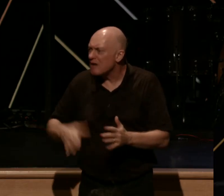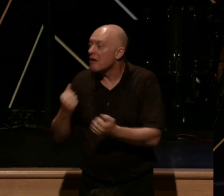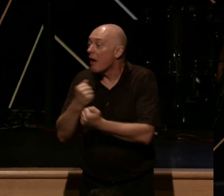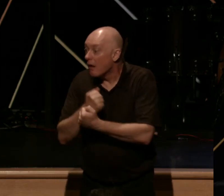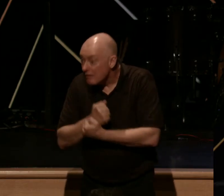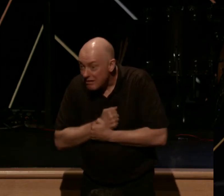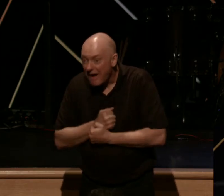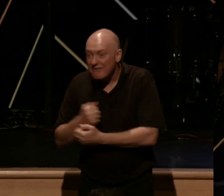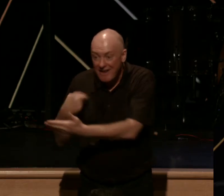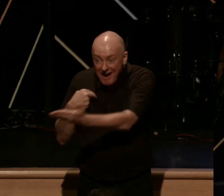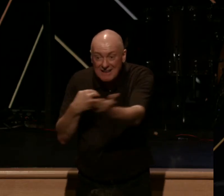us.